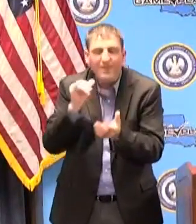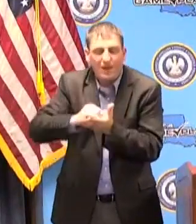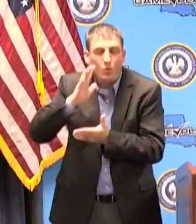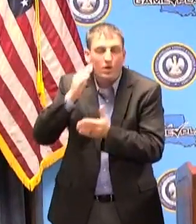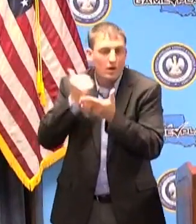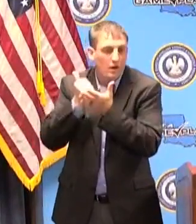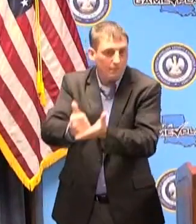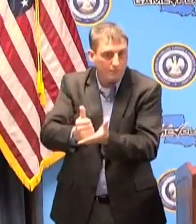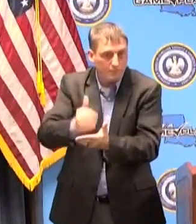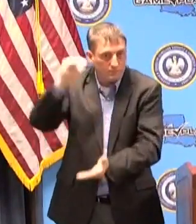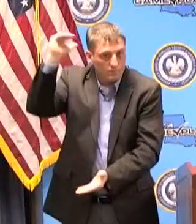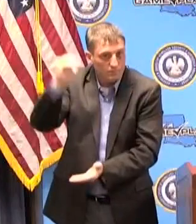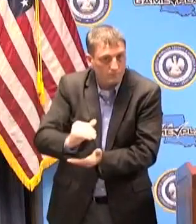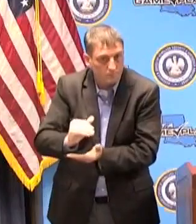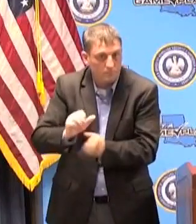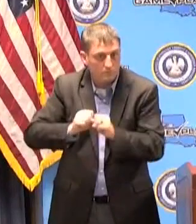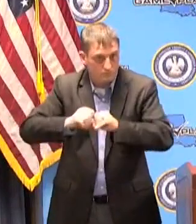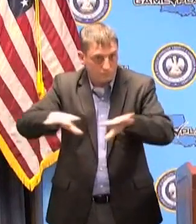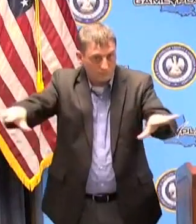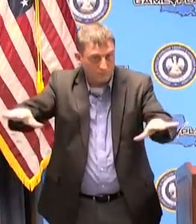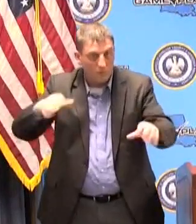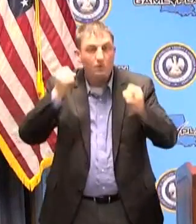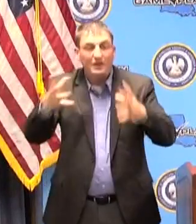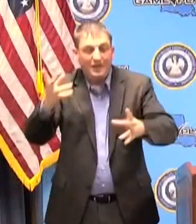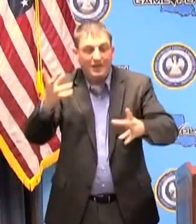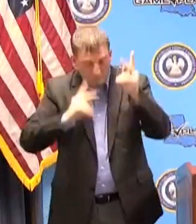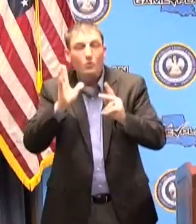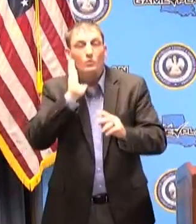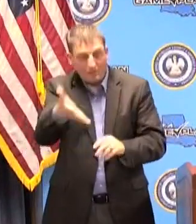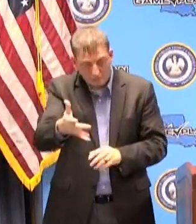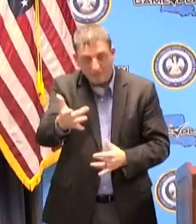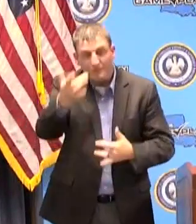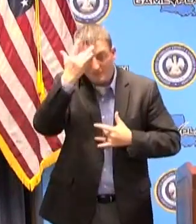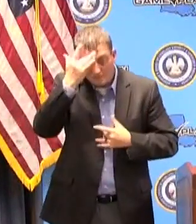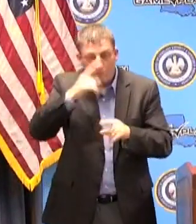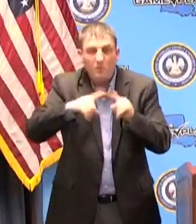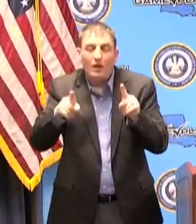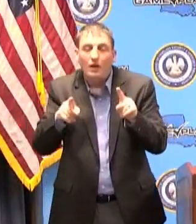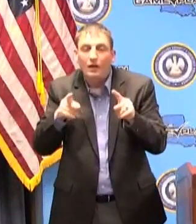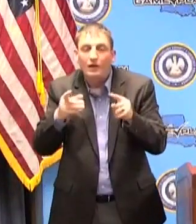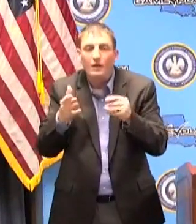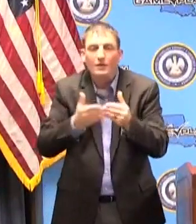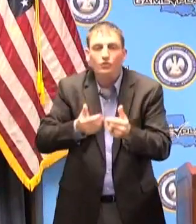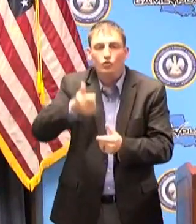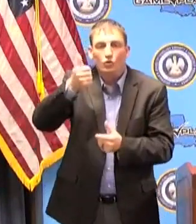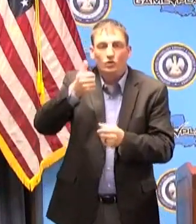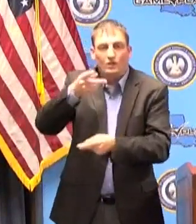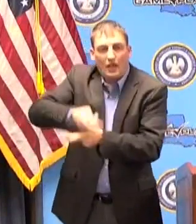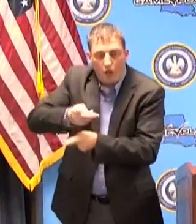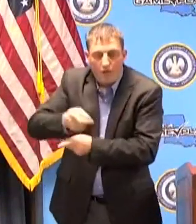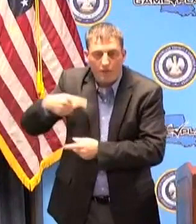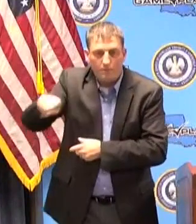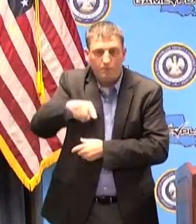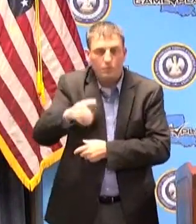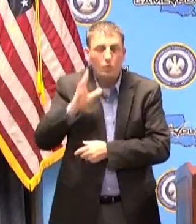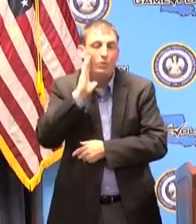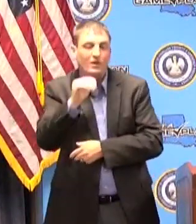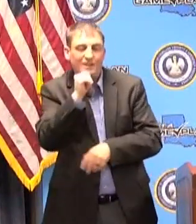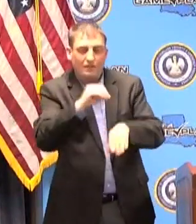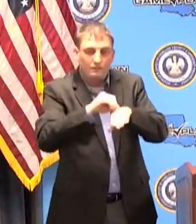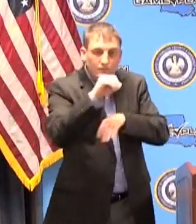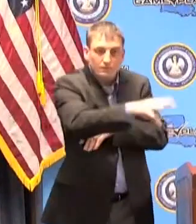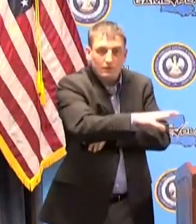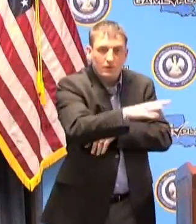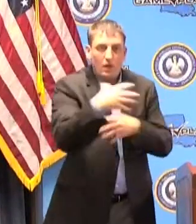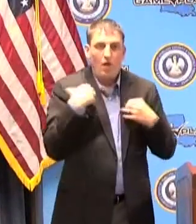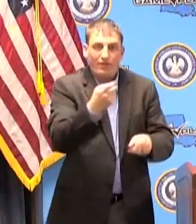curve many people will still become ill but we will be able to care for them we will not overwhelm the health care system and we will